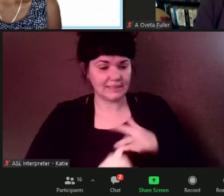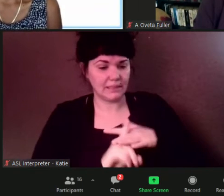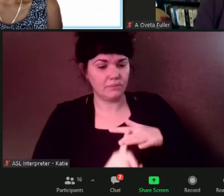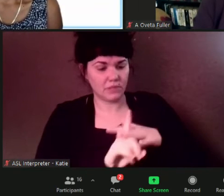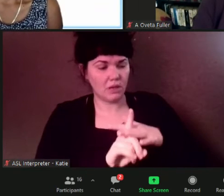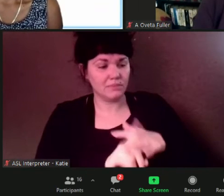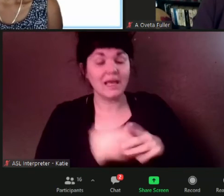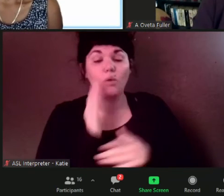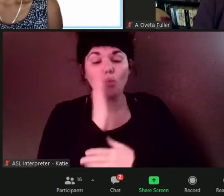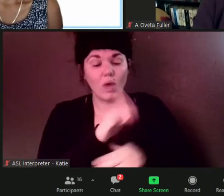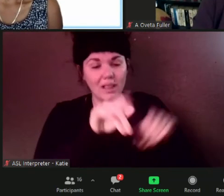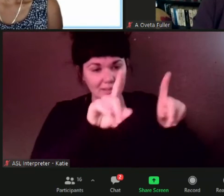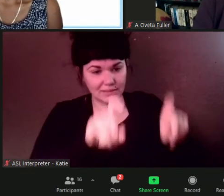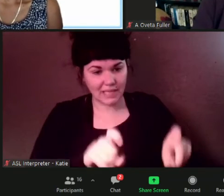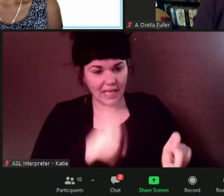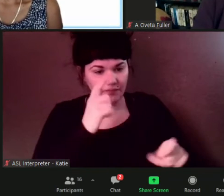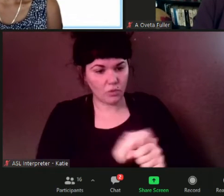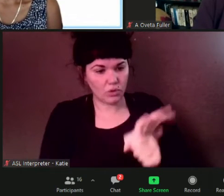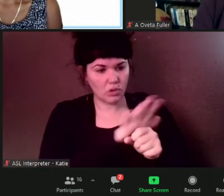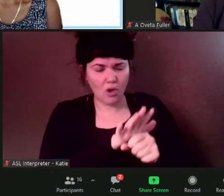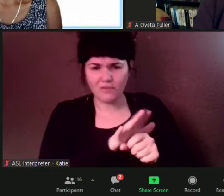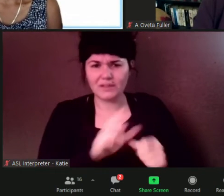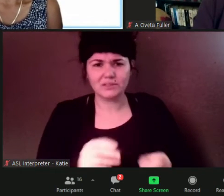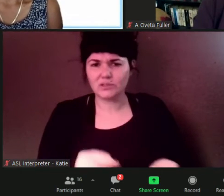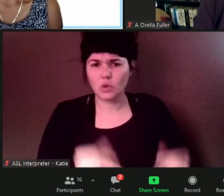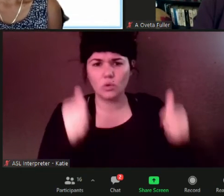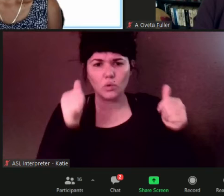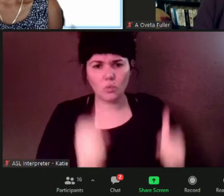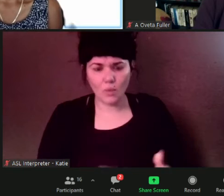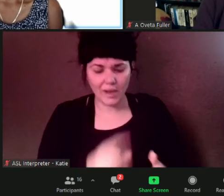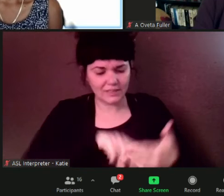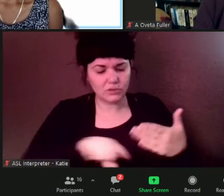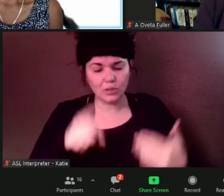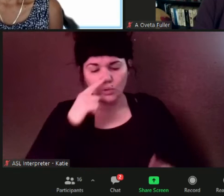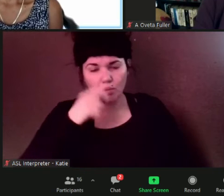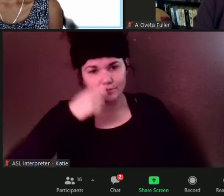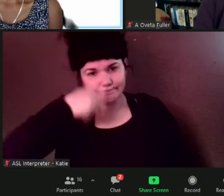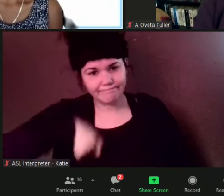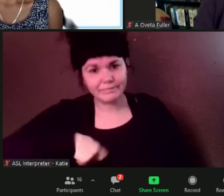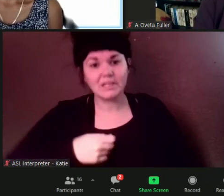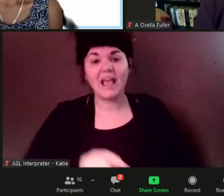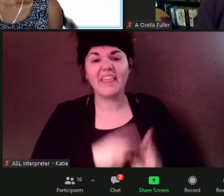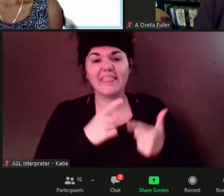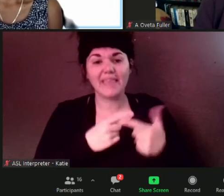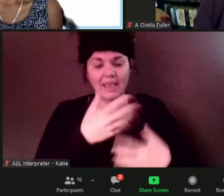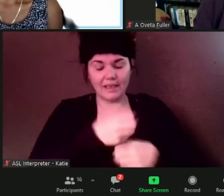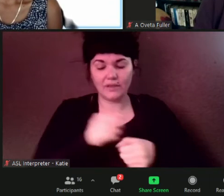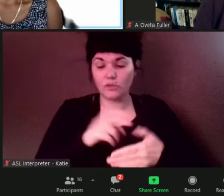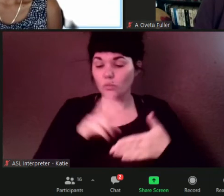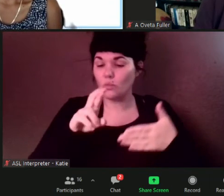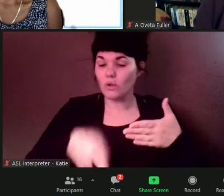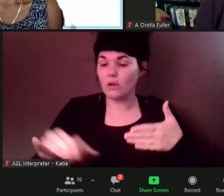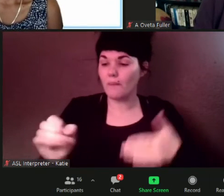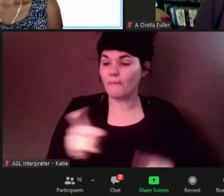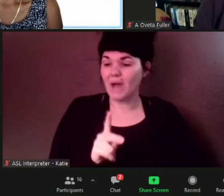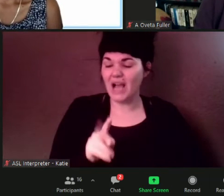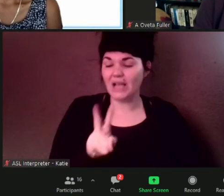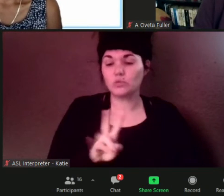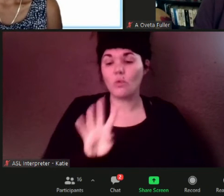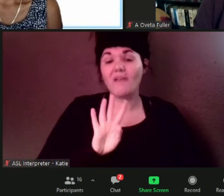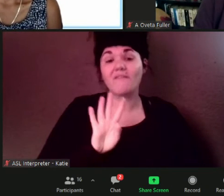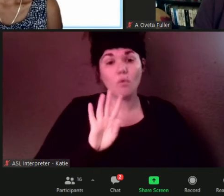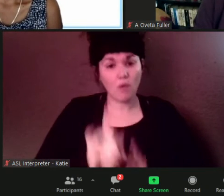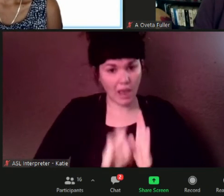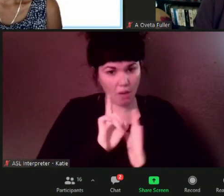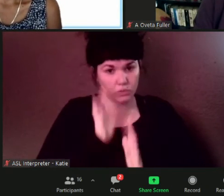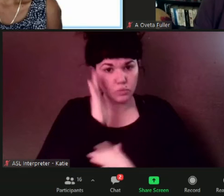get the results back in under 24 hours and then we know for sure what we're dealing with i think it's important to do that testing i